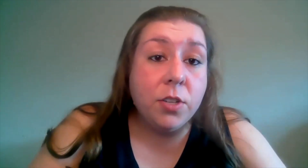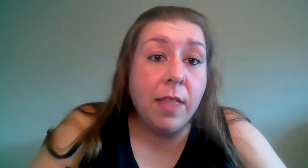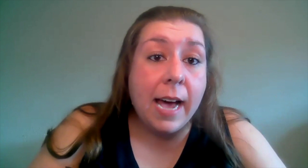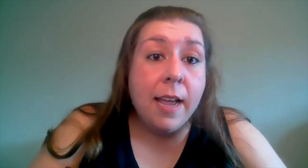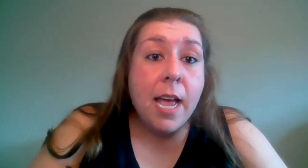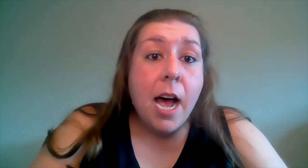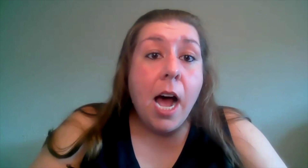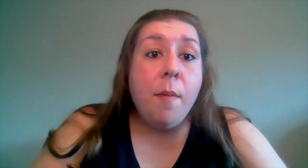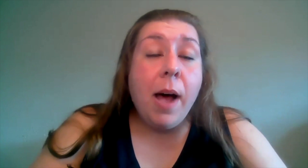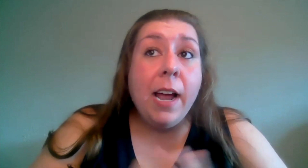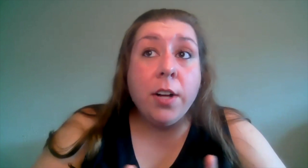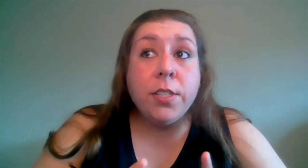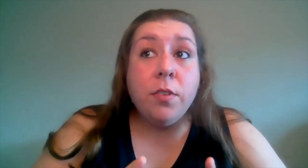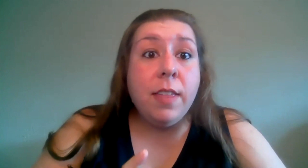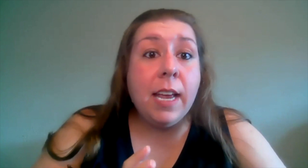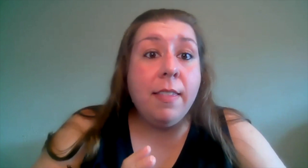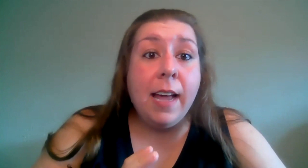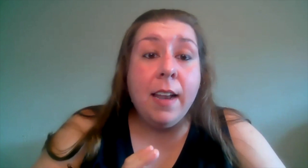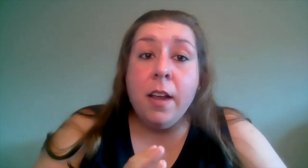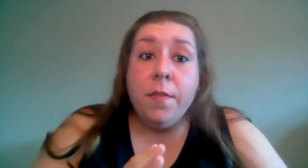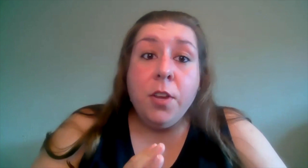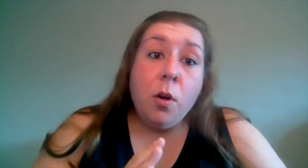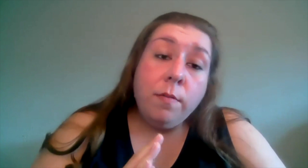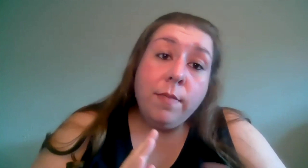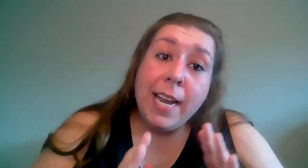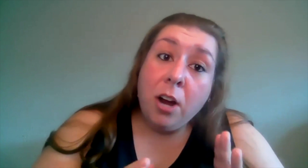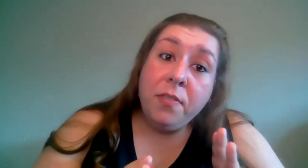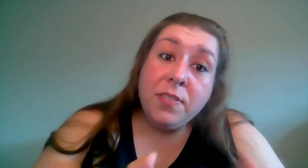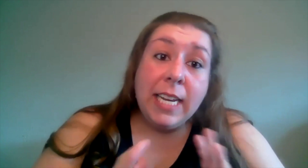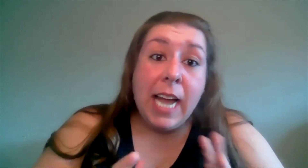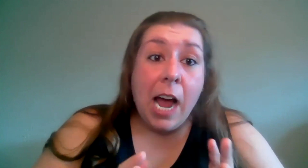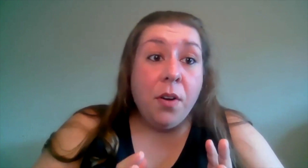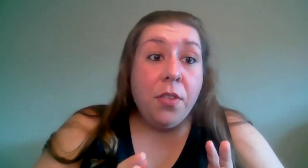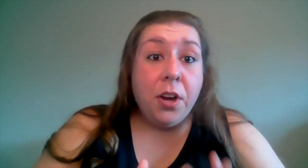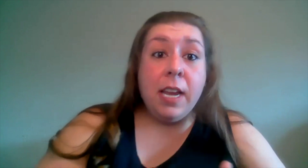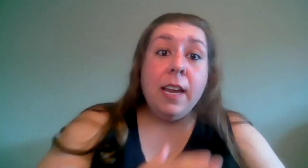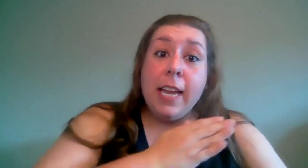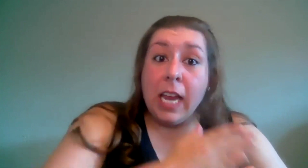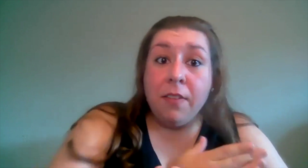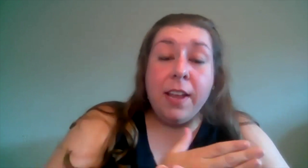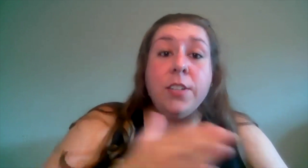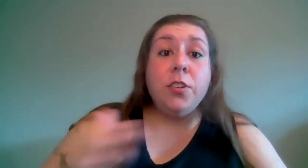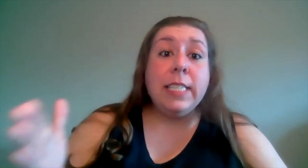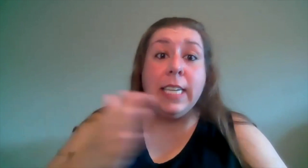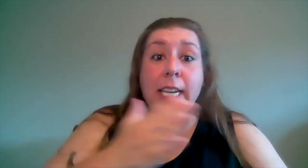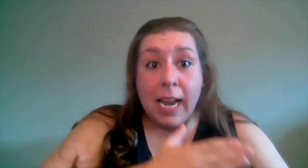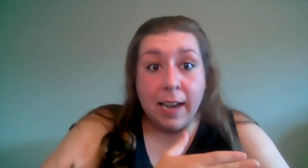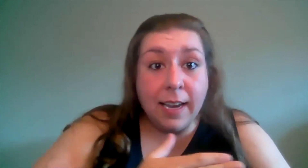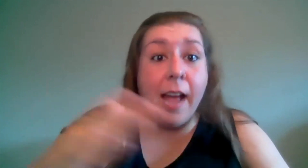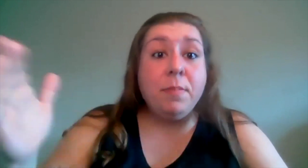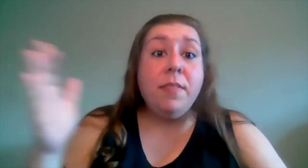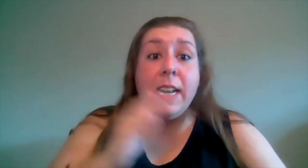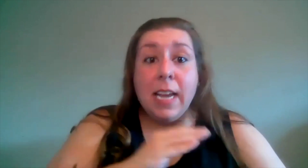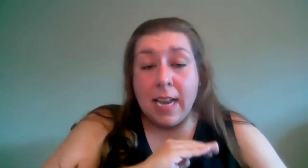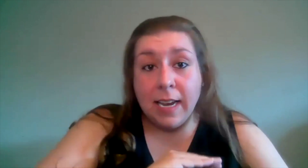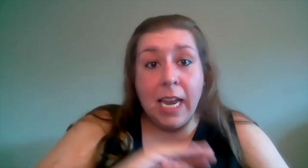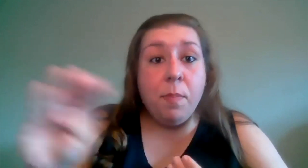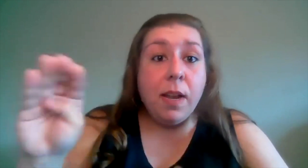do that um i also think that you know an hour 15 hour 30 if interesting and captivating and keeping